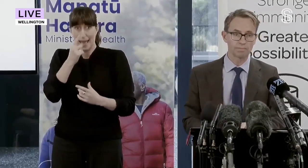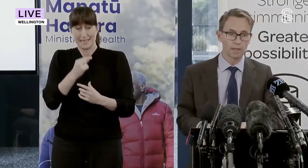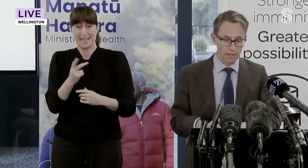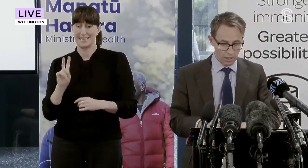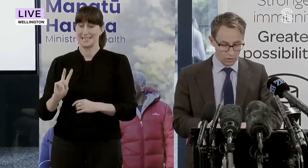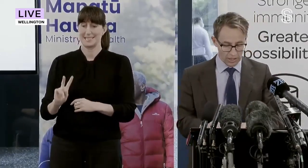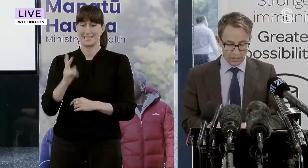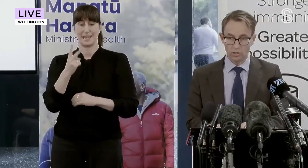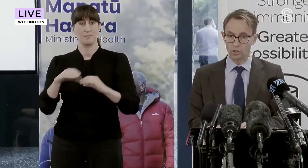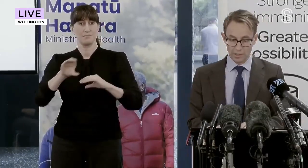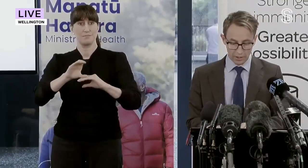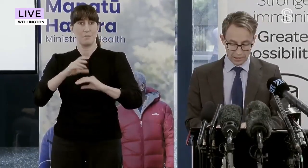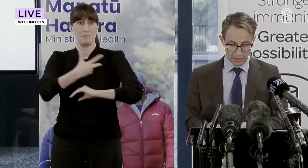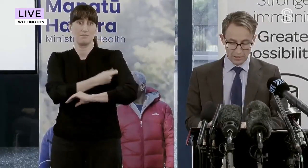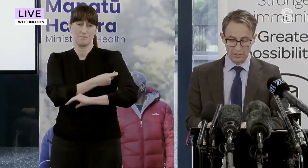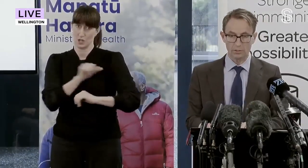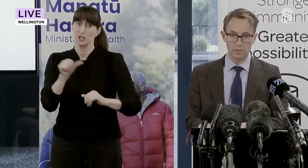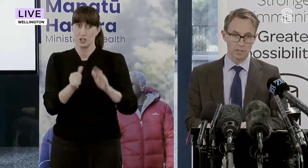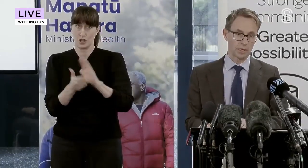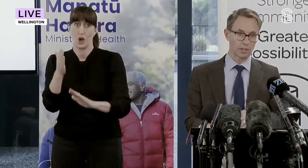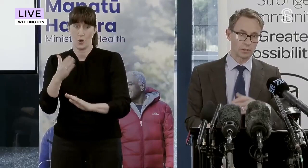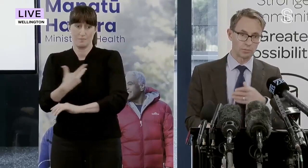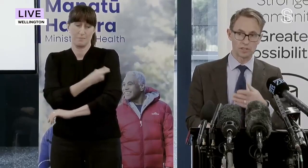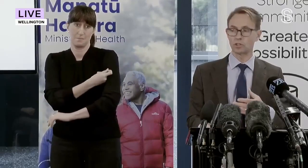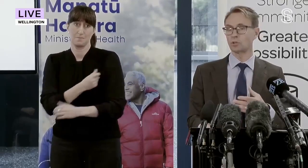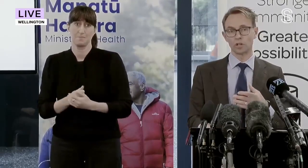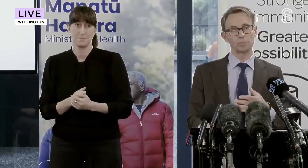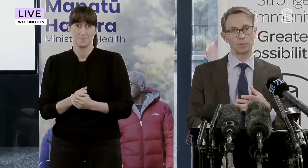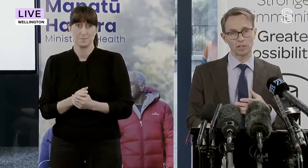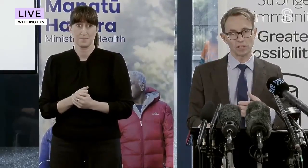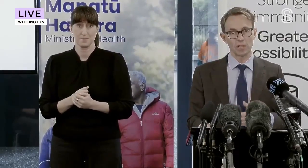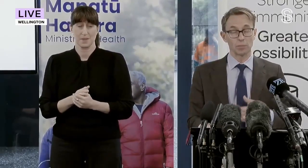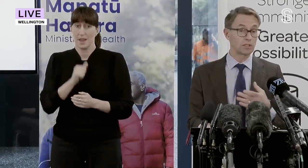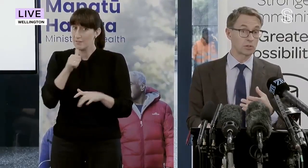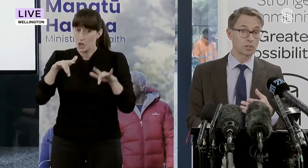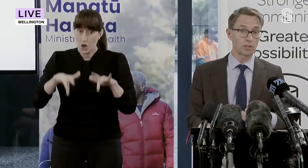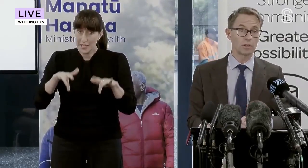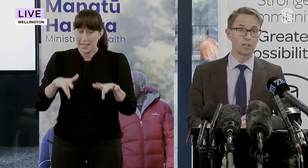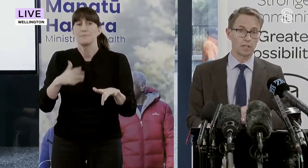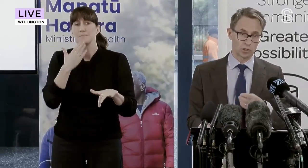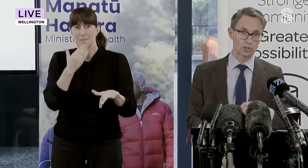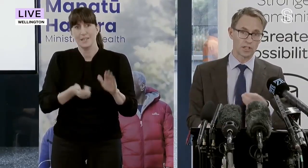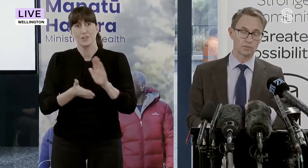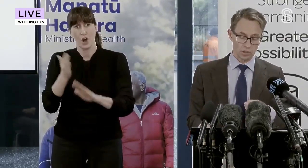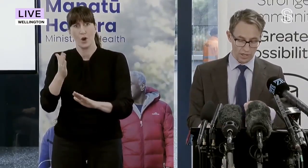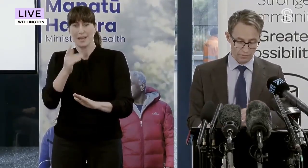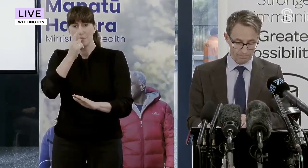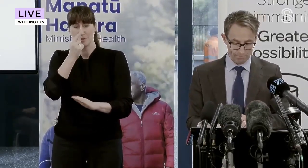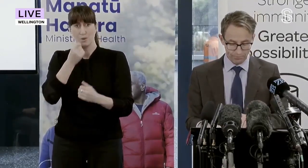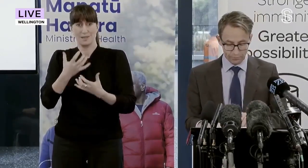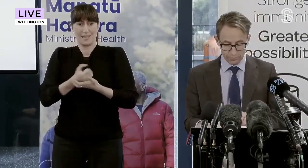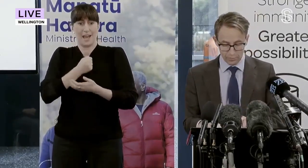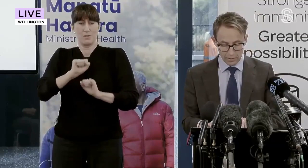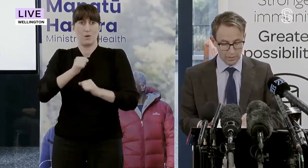booster, who can and should be going and getting it. And my message to those people is, please do so, it could save your life.